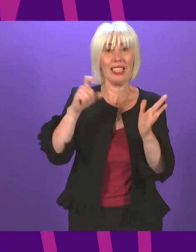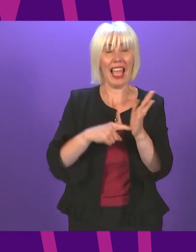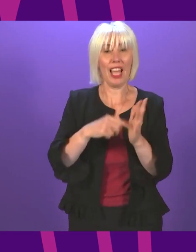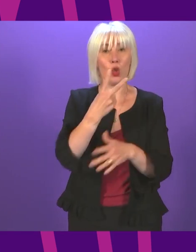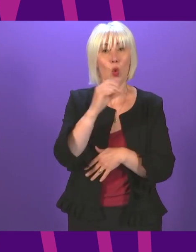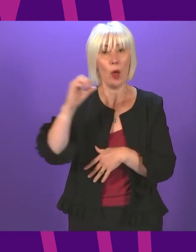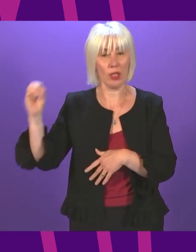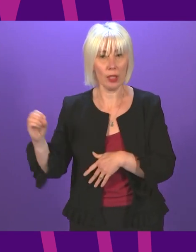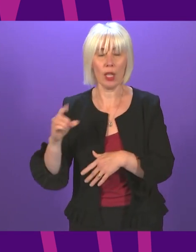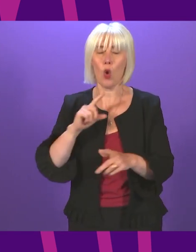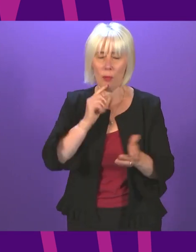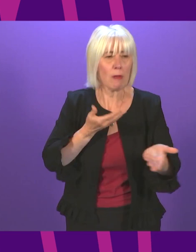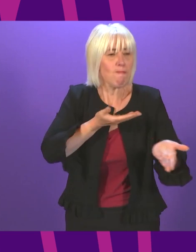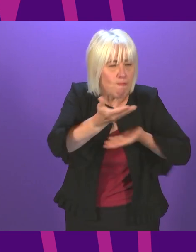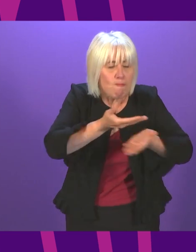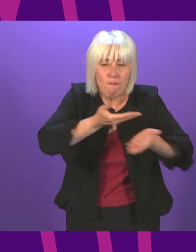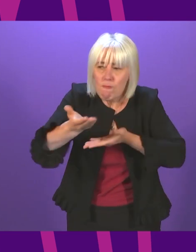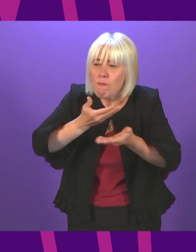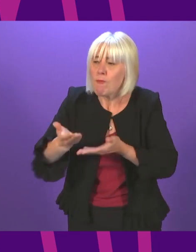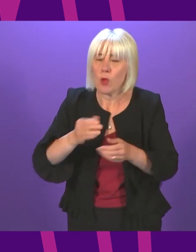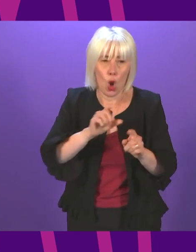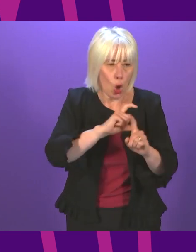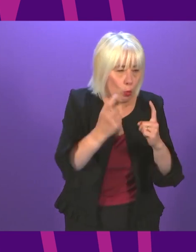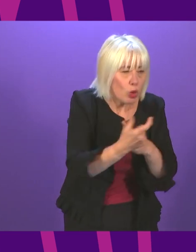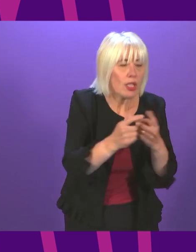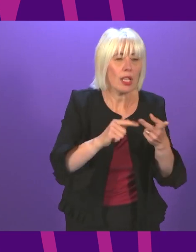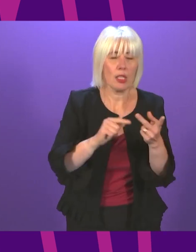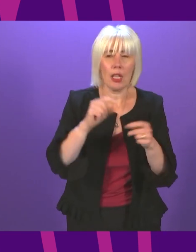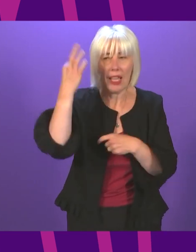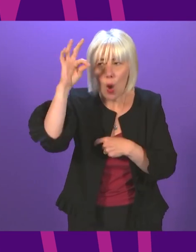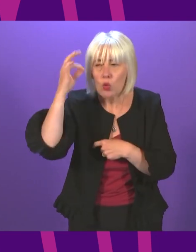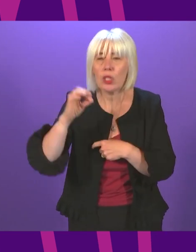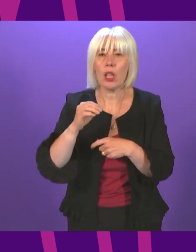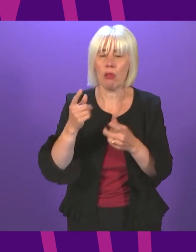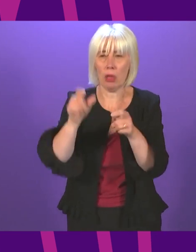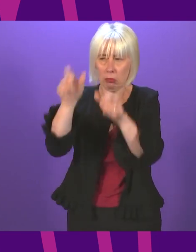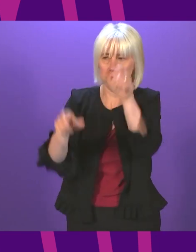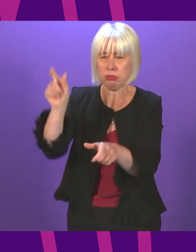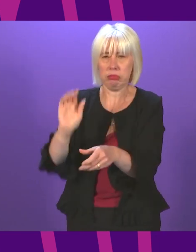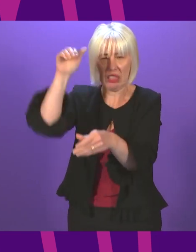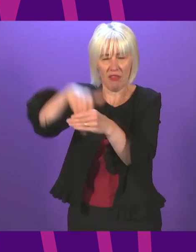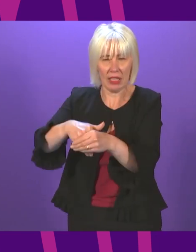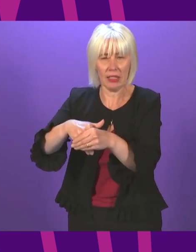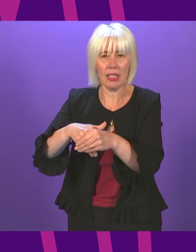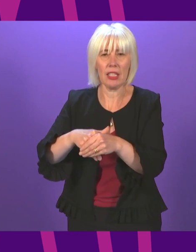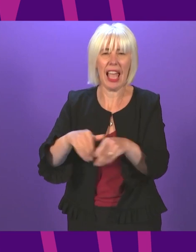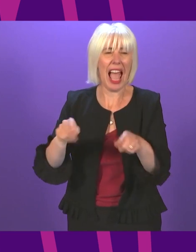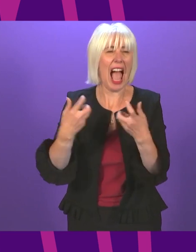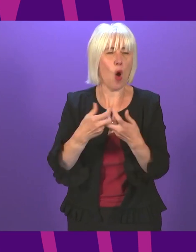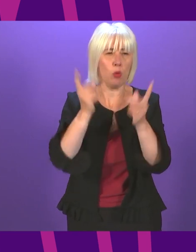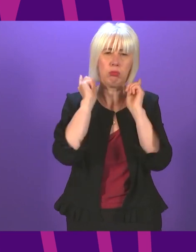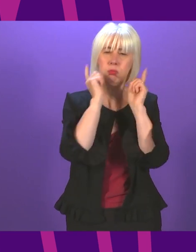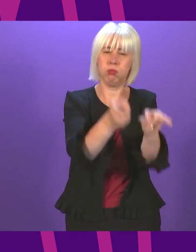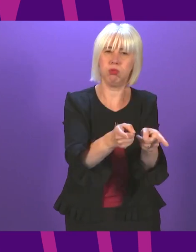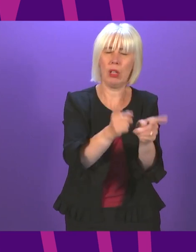a detailed process of consultation with communities local authorities and other stakeholders the criteria for designation include that an area